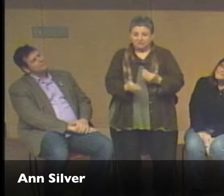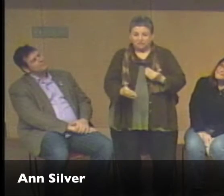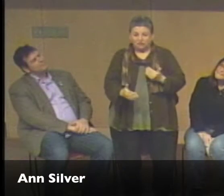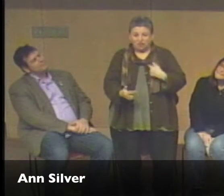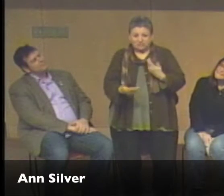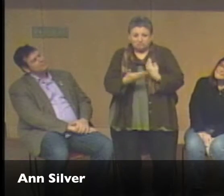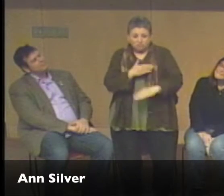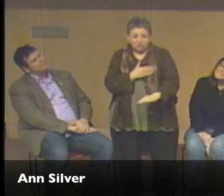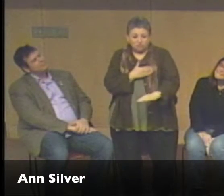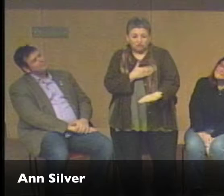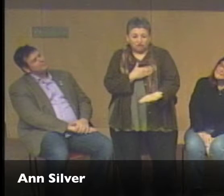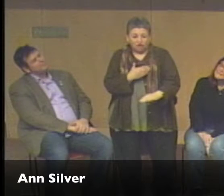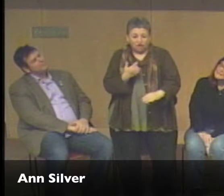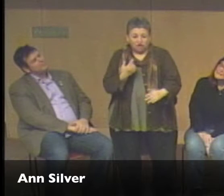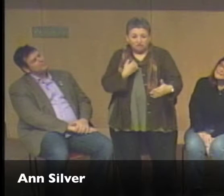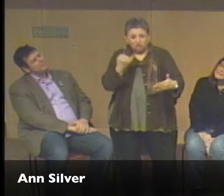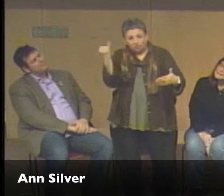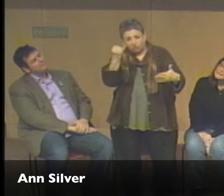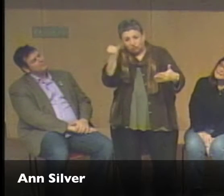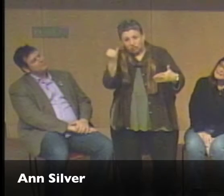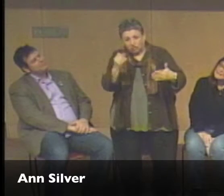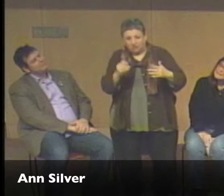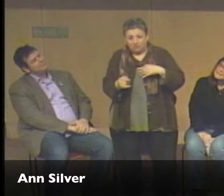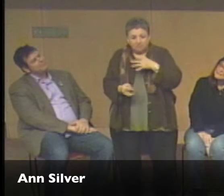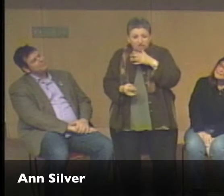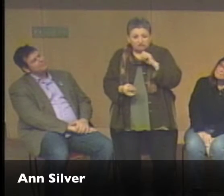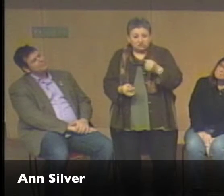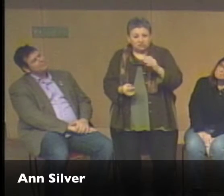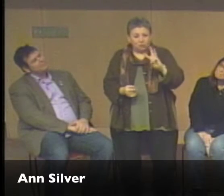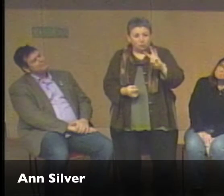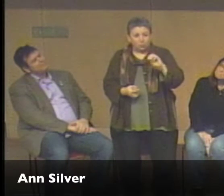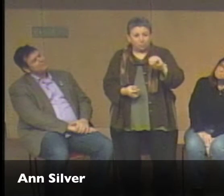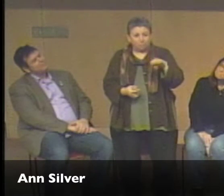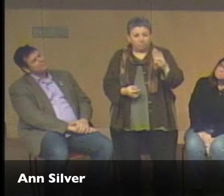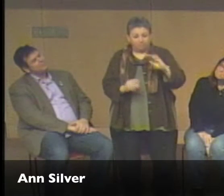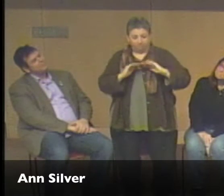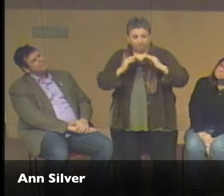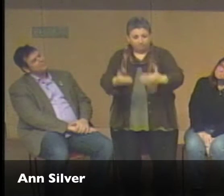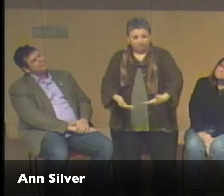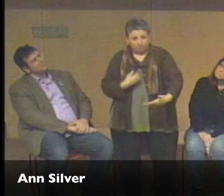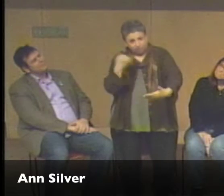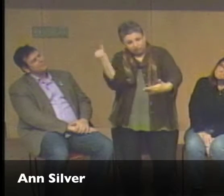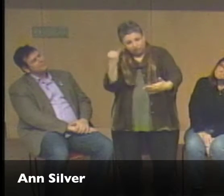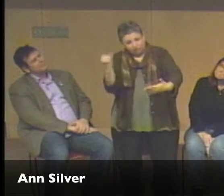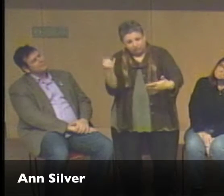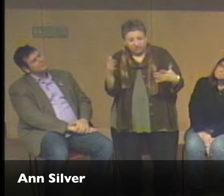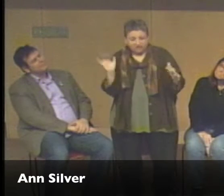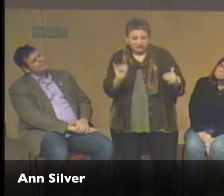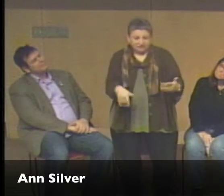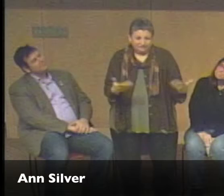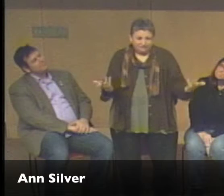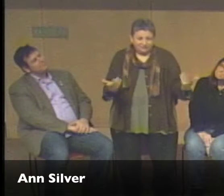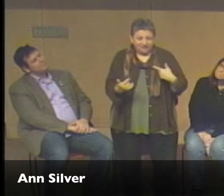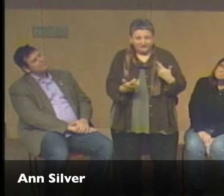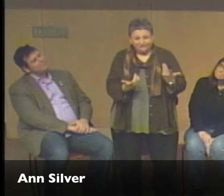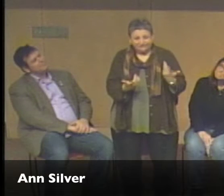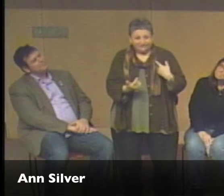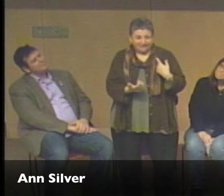Now, I was actually an artist before I was born. You might not know this, but I was actually drawing on my mother's womb. I was drawing on the walls of my mother's womb.